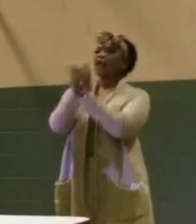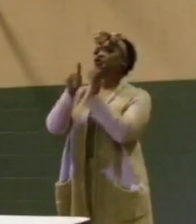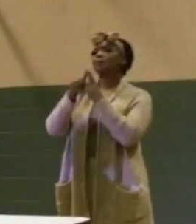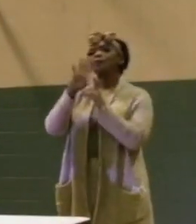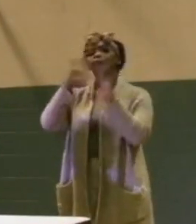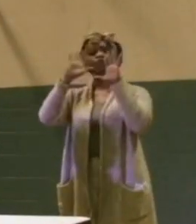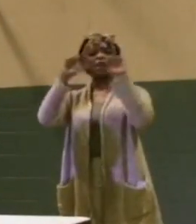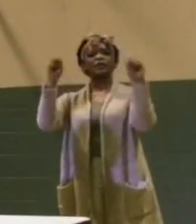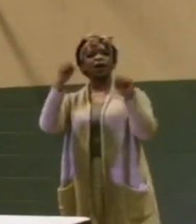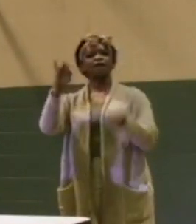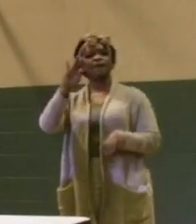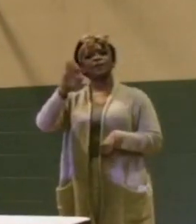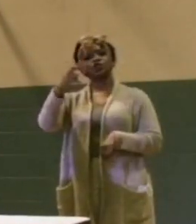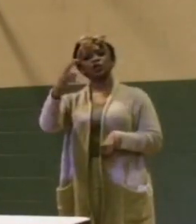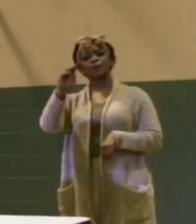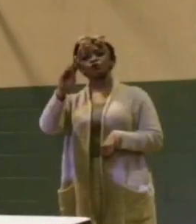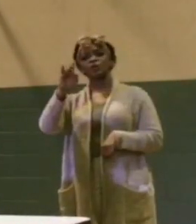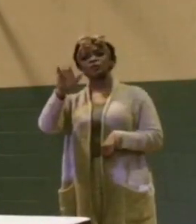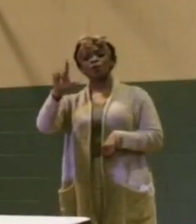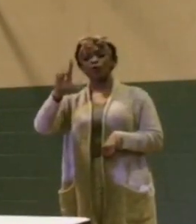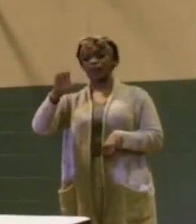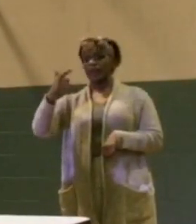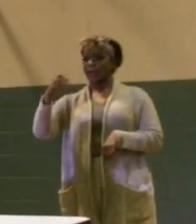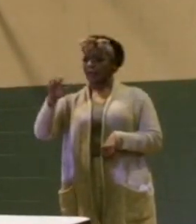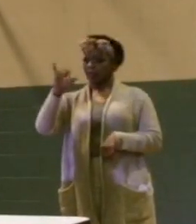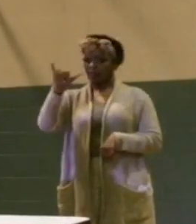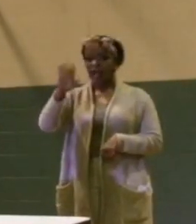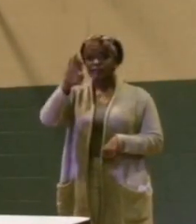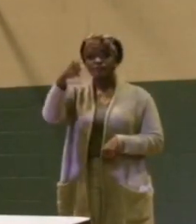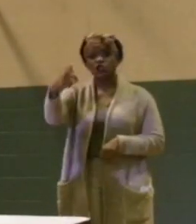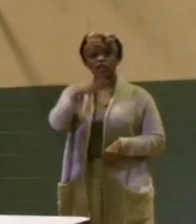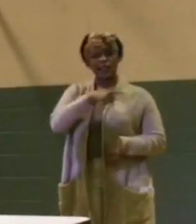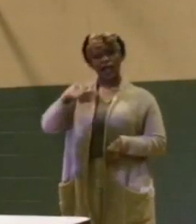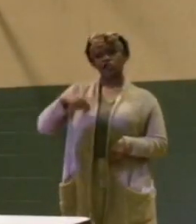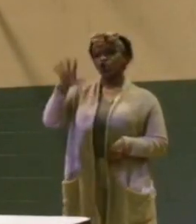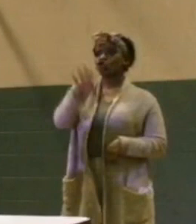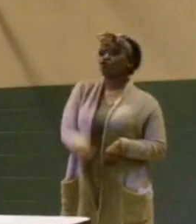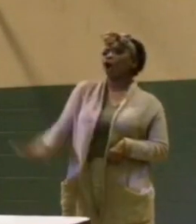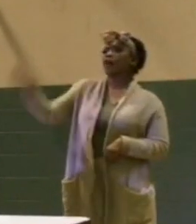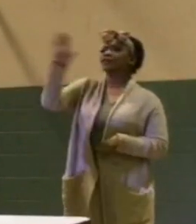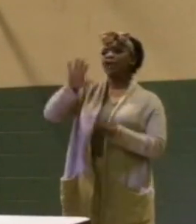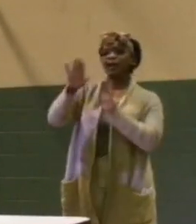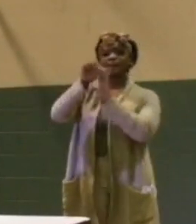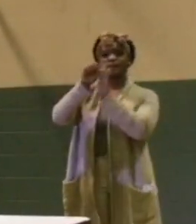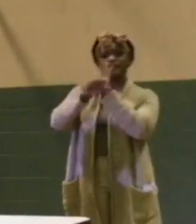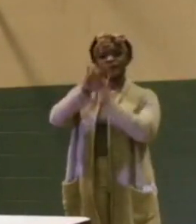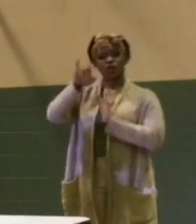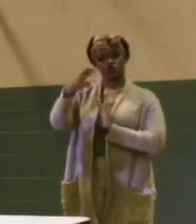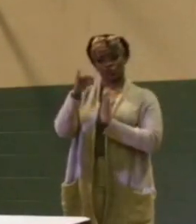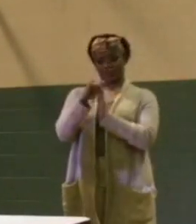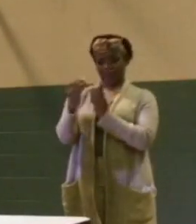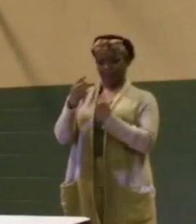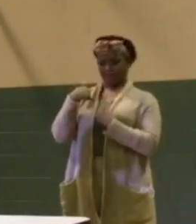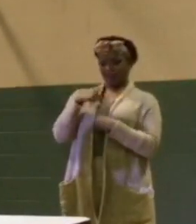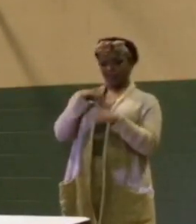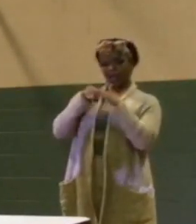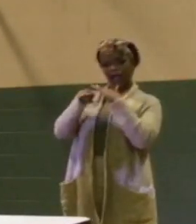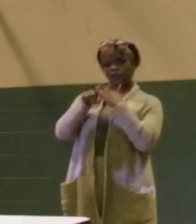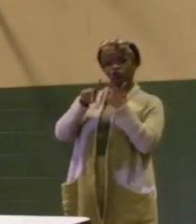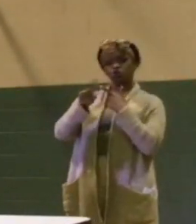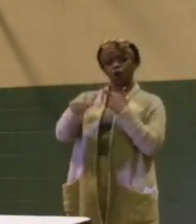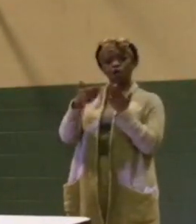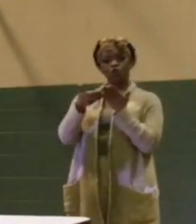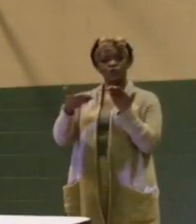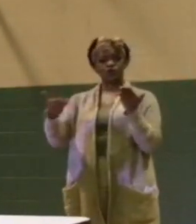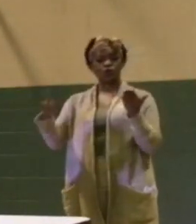Municipal League. That is Michigan legislators throughout the entire state of Michigan that give us access to other resources